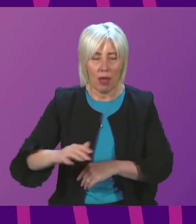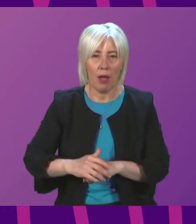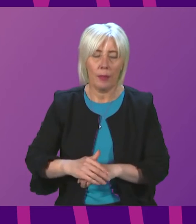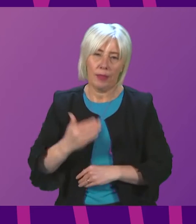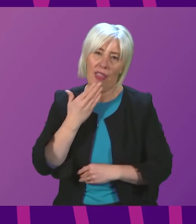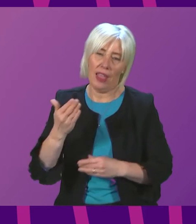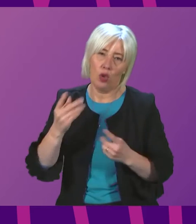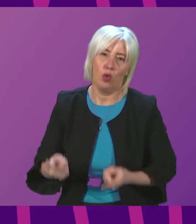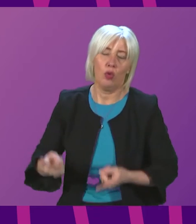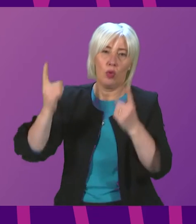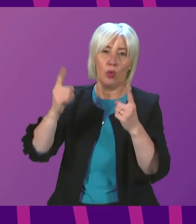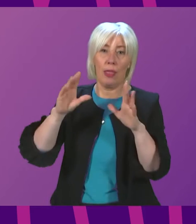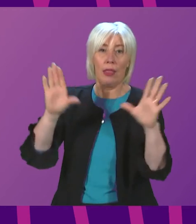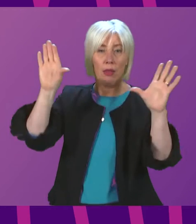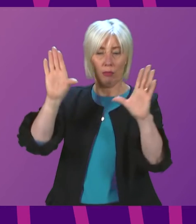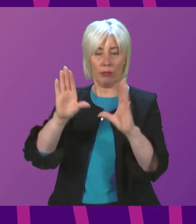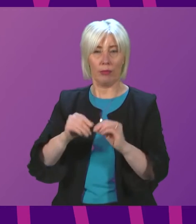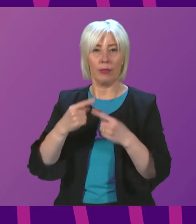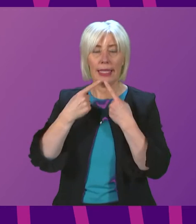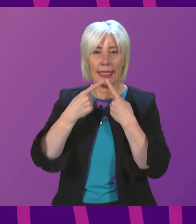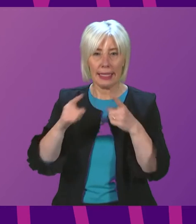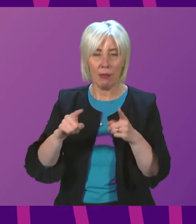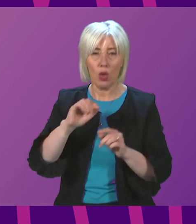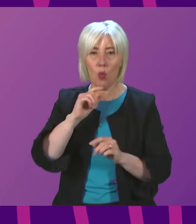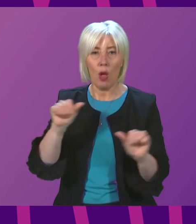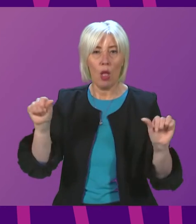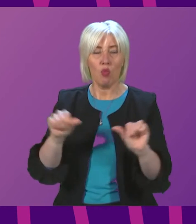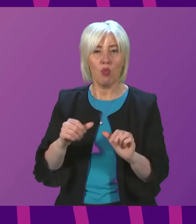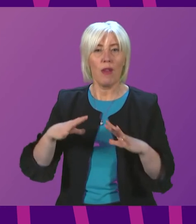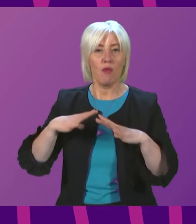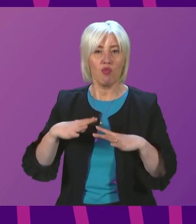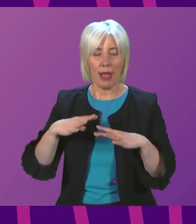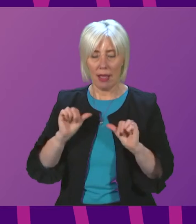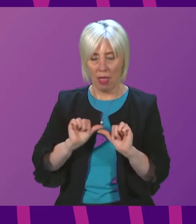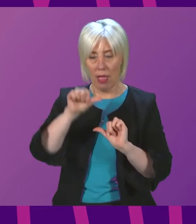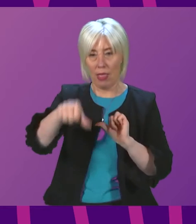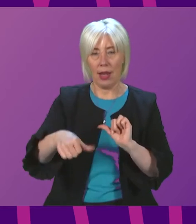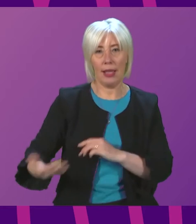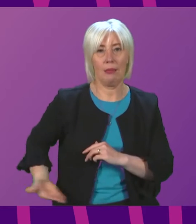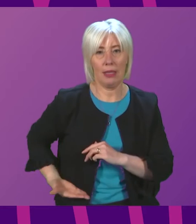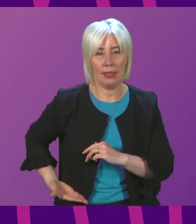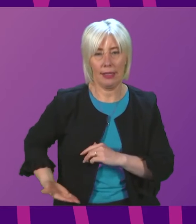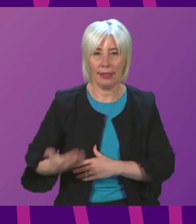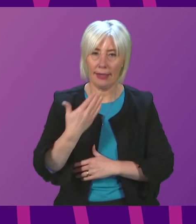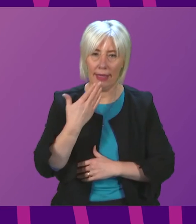Secretary. that concludes the statement. And there will be a very short pause before we move on to the next item of business. Thank you.